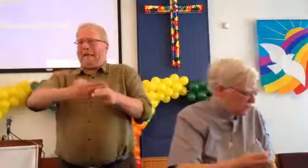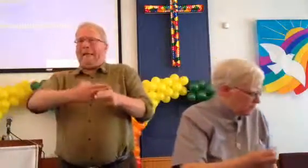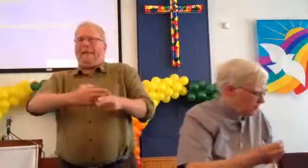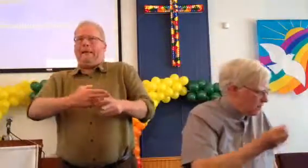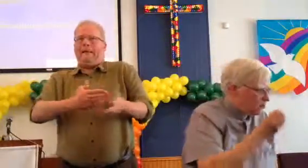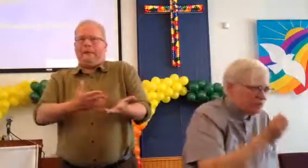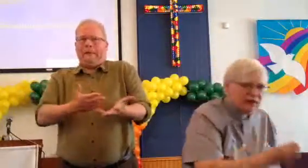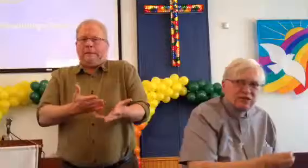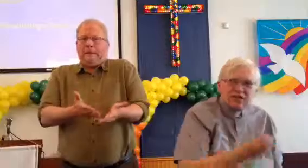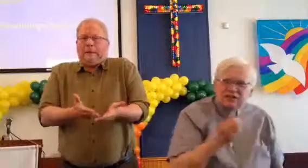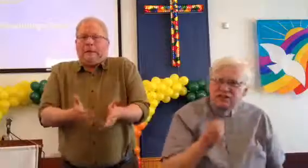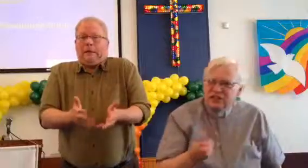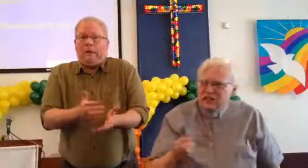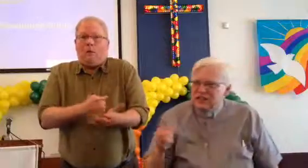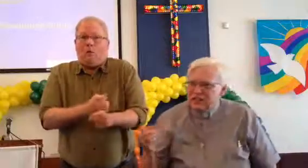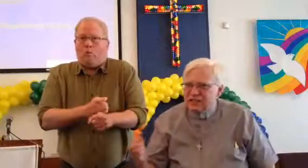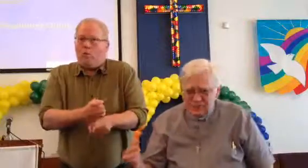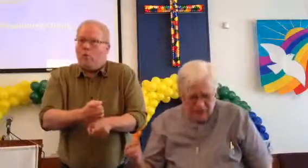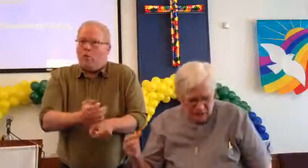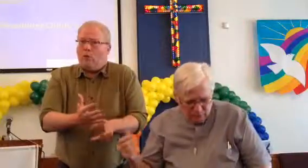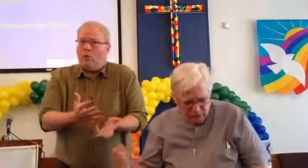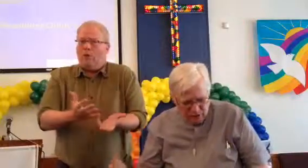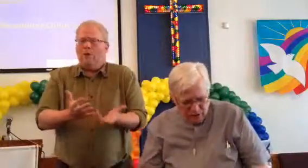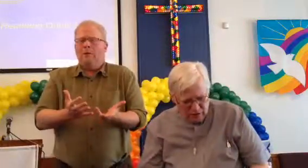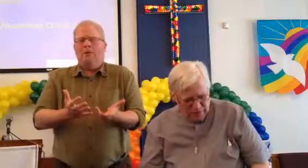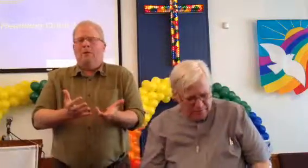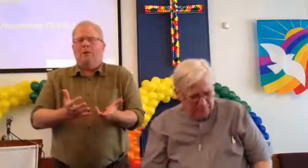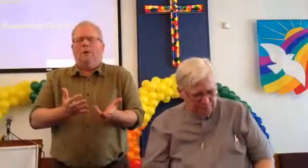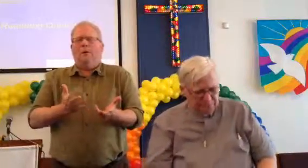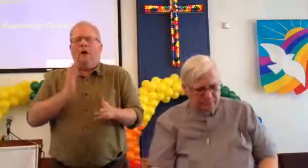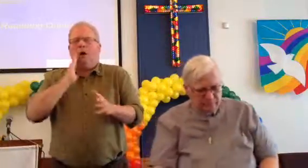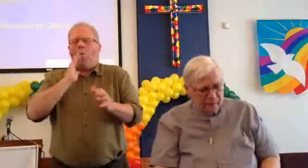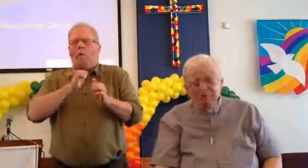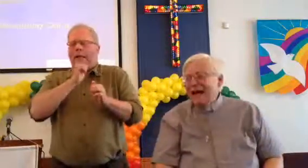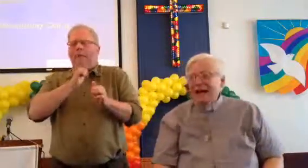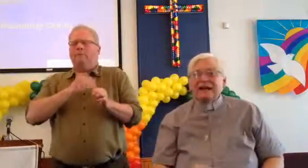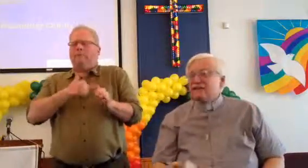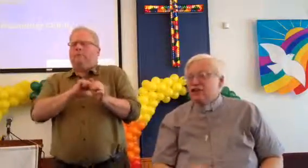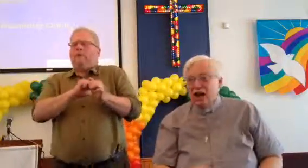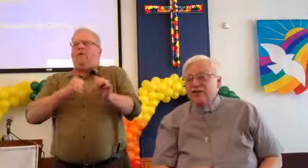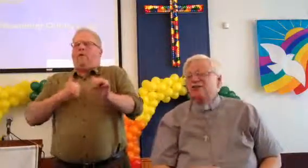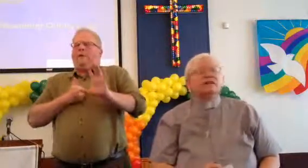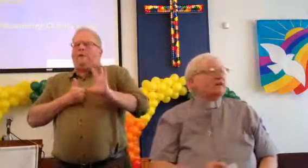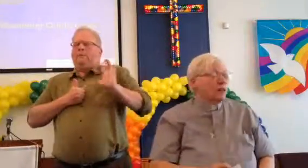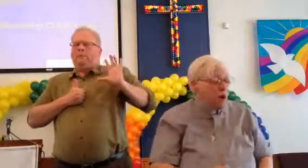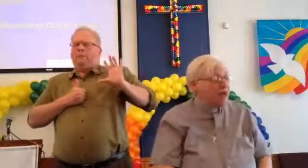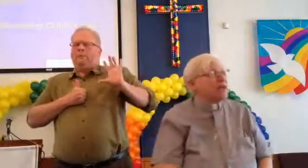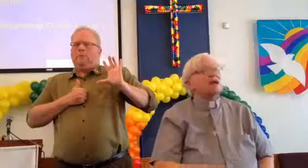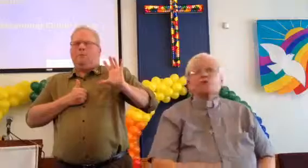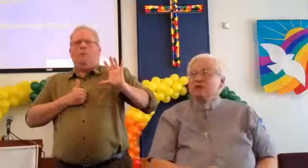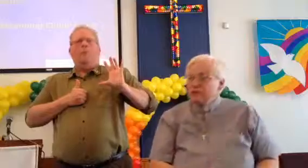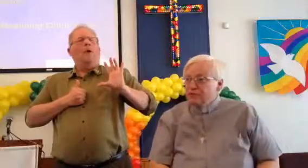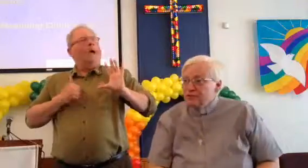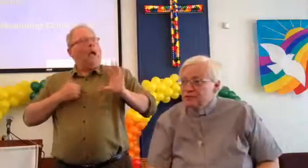without seeing a significant return. And that is just the way we do things.